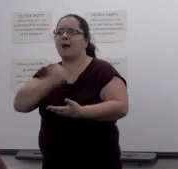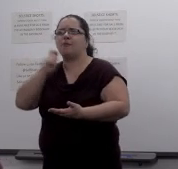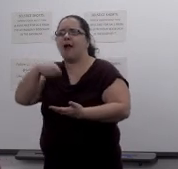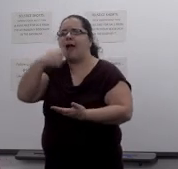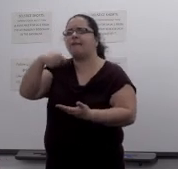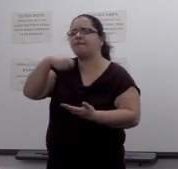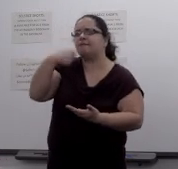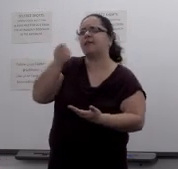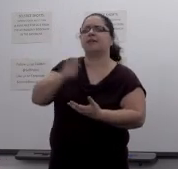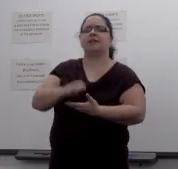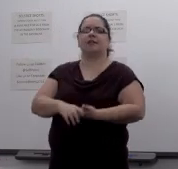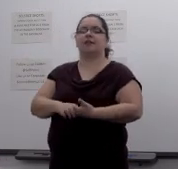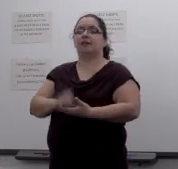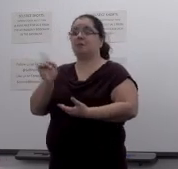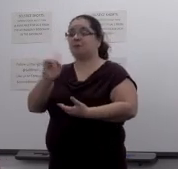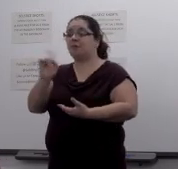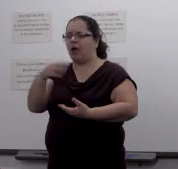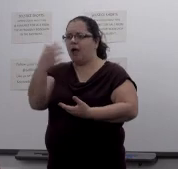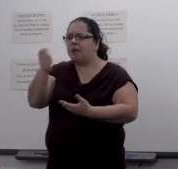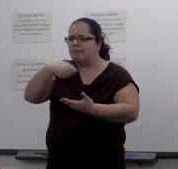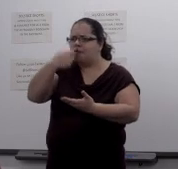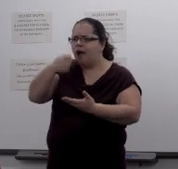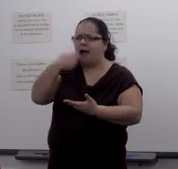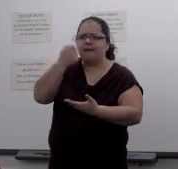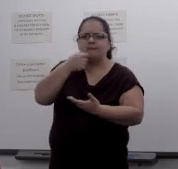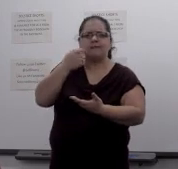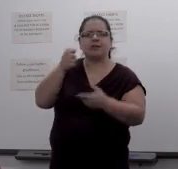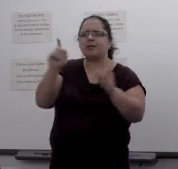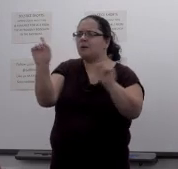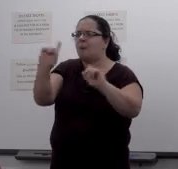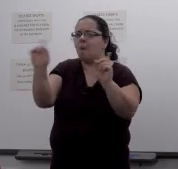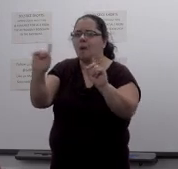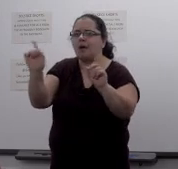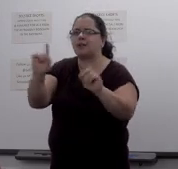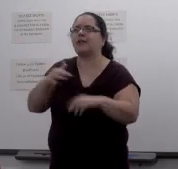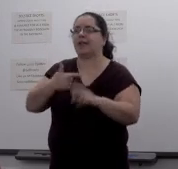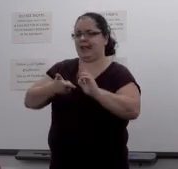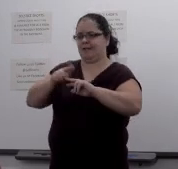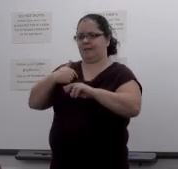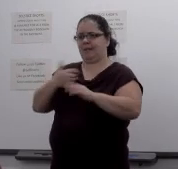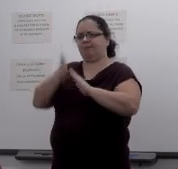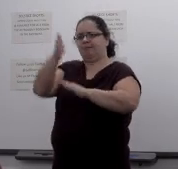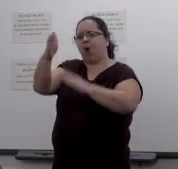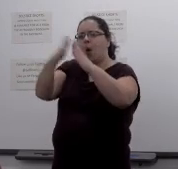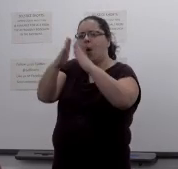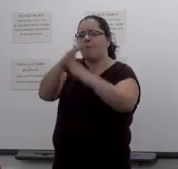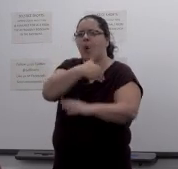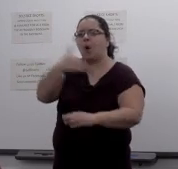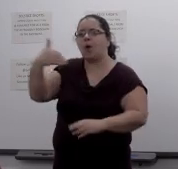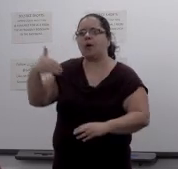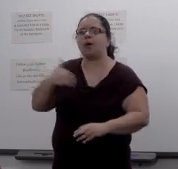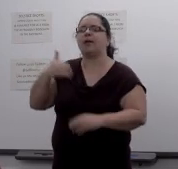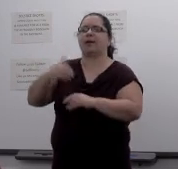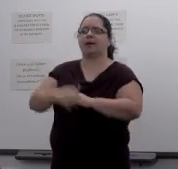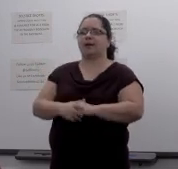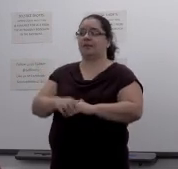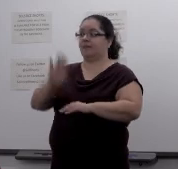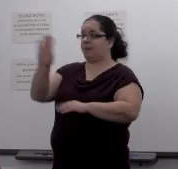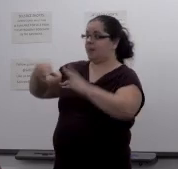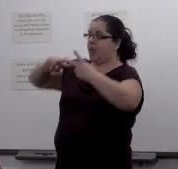breakfast. What have you got for my breakfast if I come home this morning? Bacon and beans